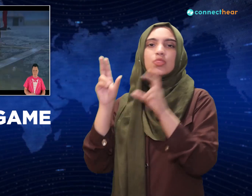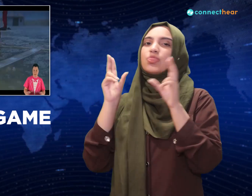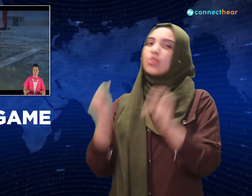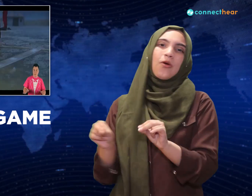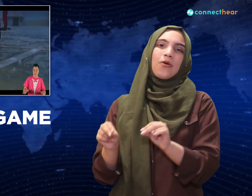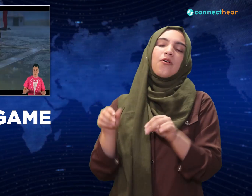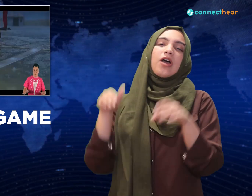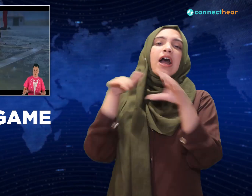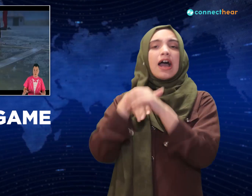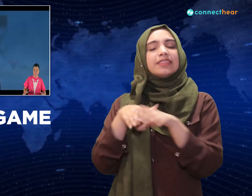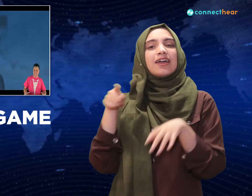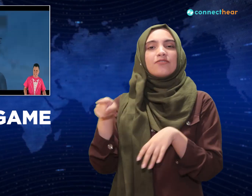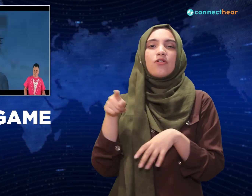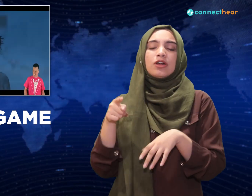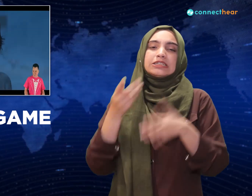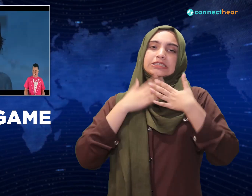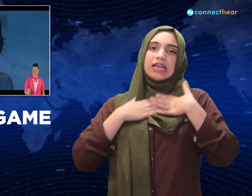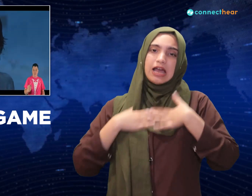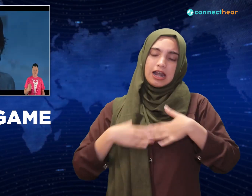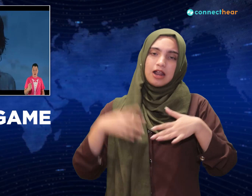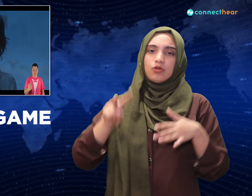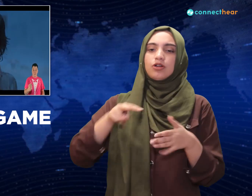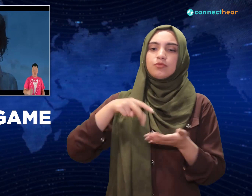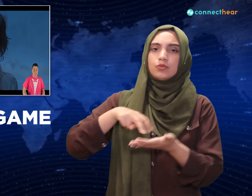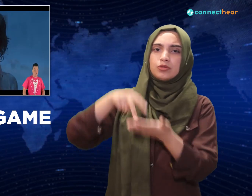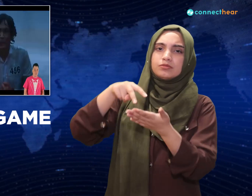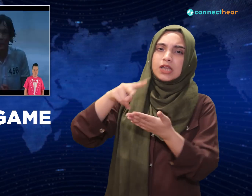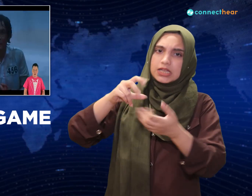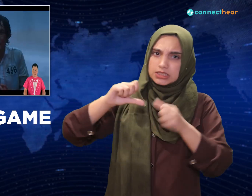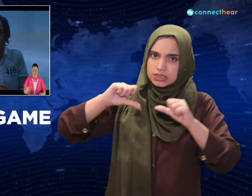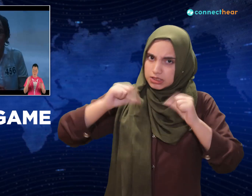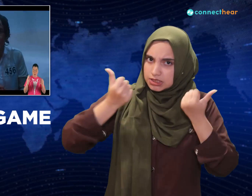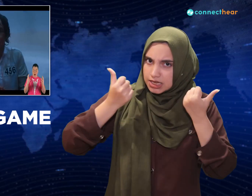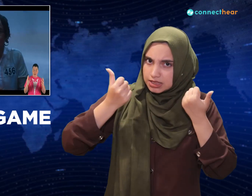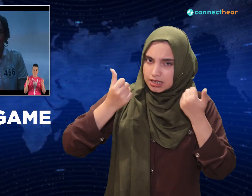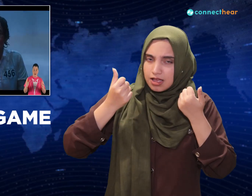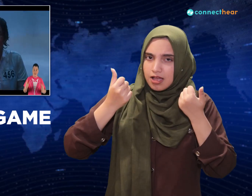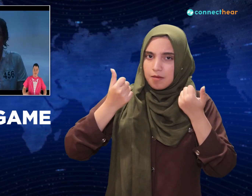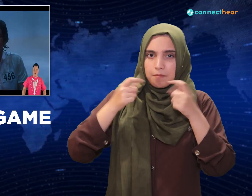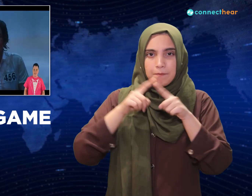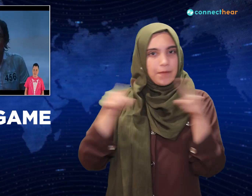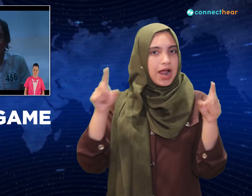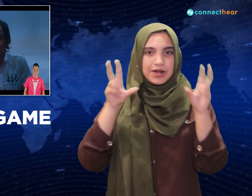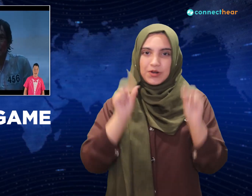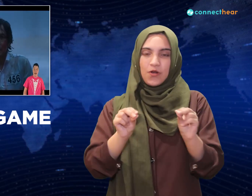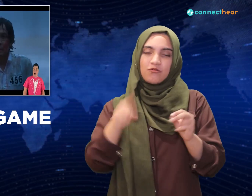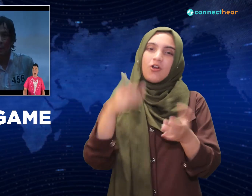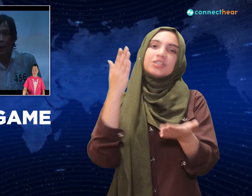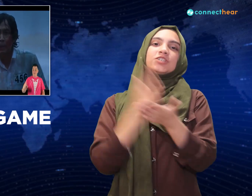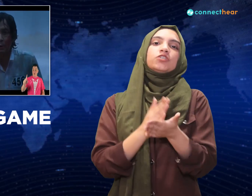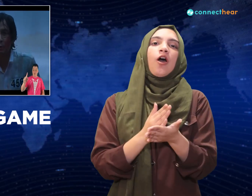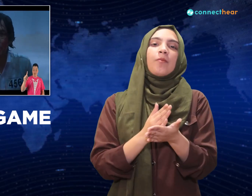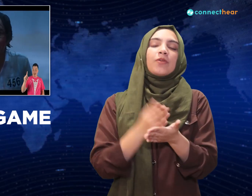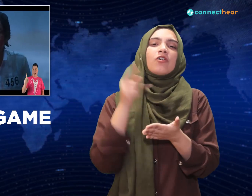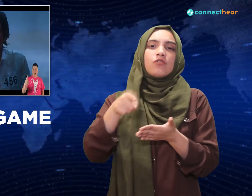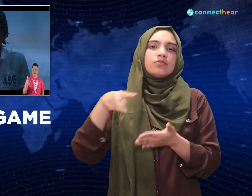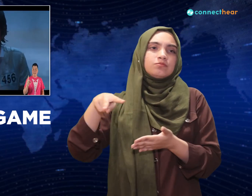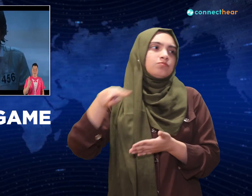he stops just short, has a crisis of conscience. Wait, why am I doing this? I vote, to end the